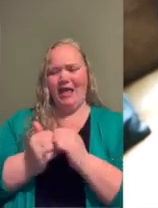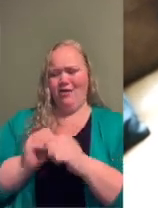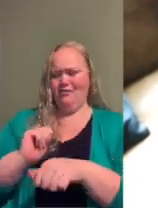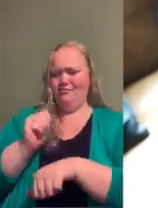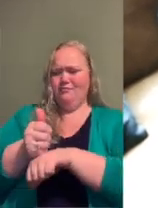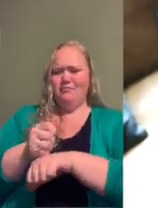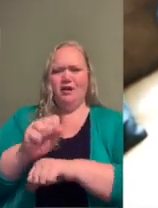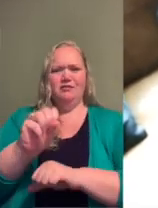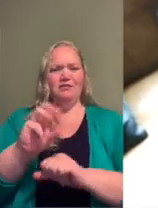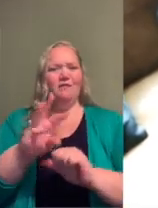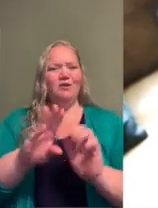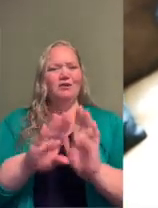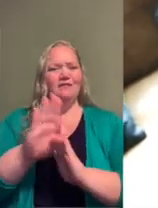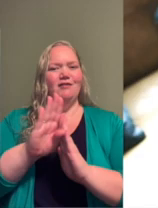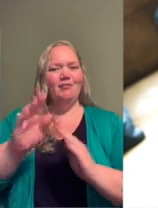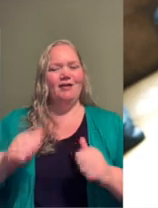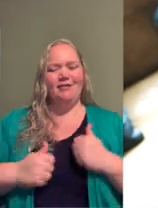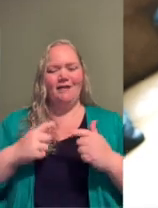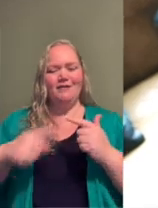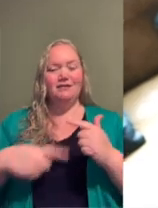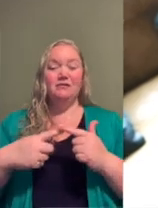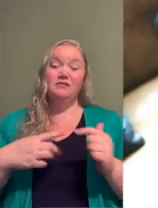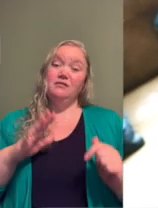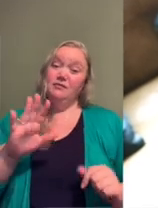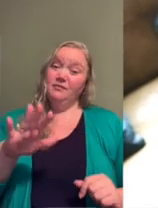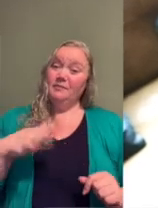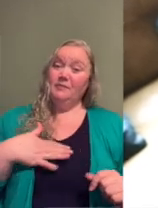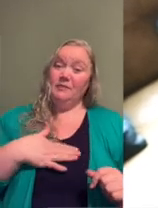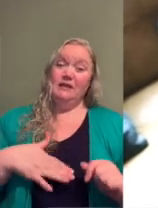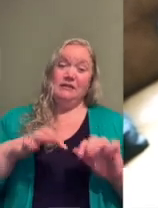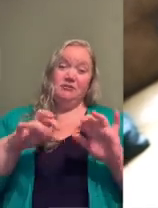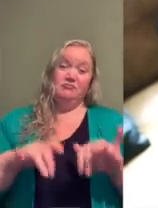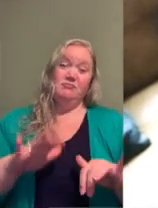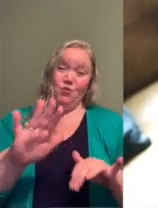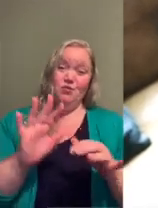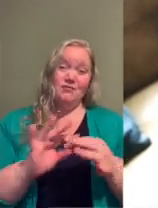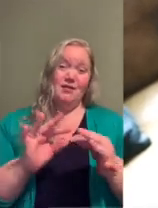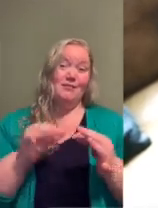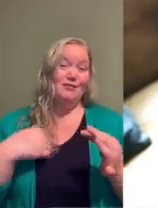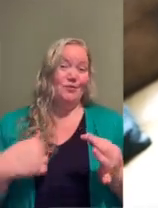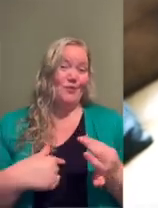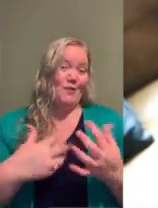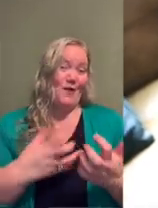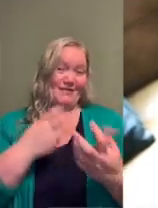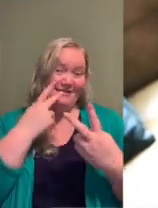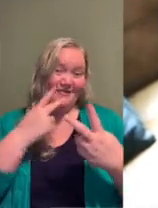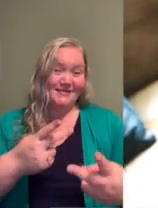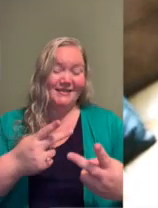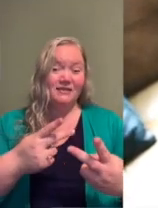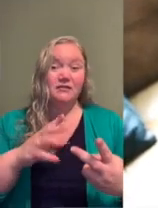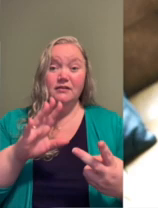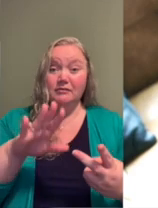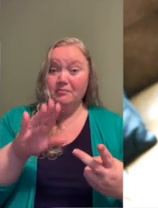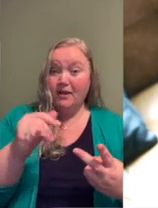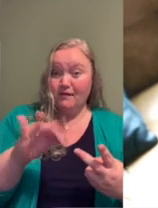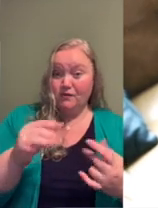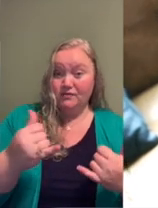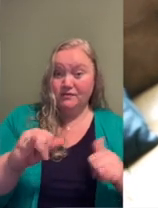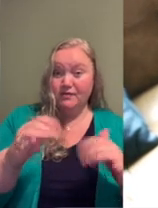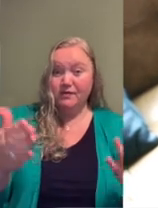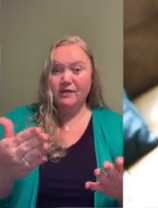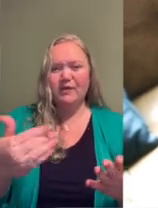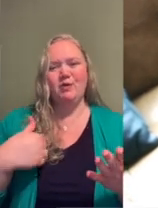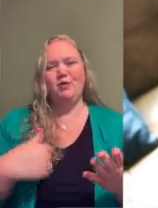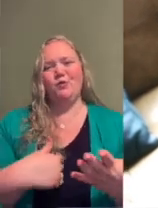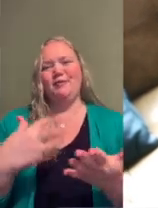Lifecycle? Comment below. We would love to hear your thoughts in the comments. If you've made it to this point, we want to take an opportunity to